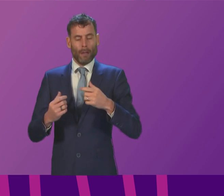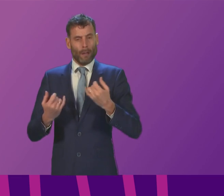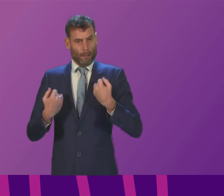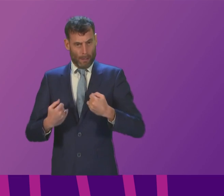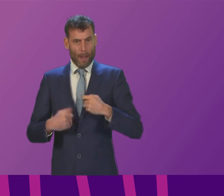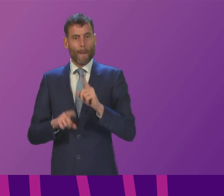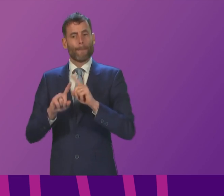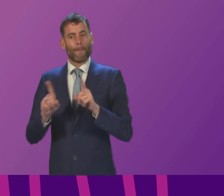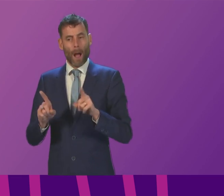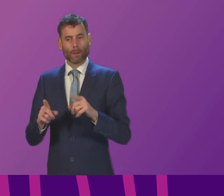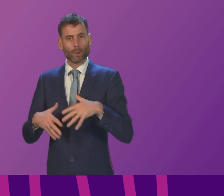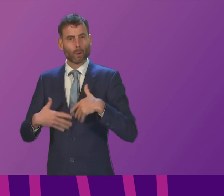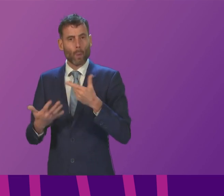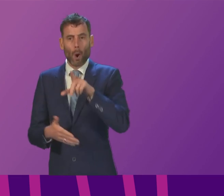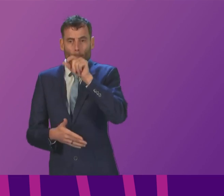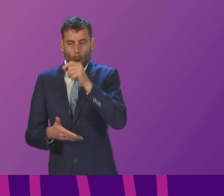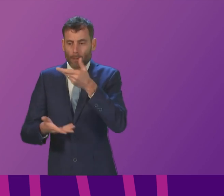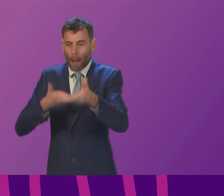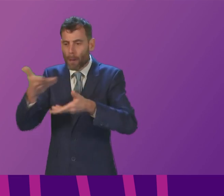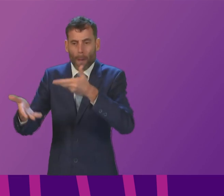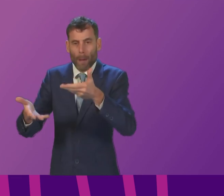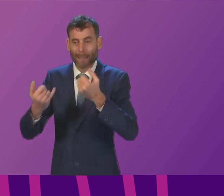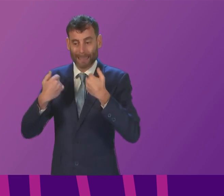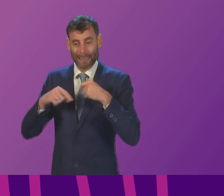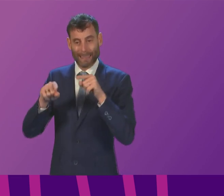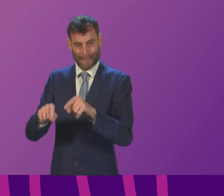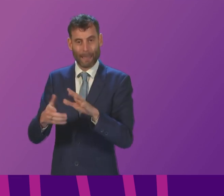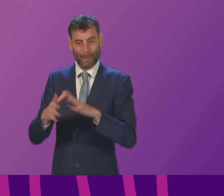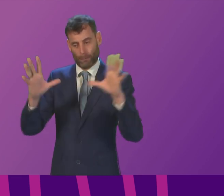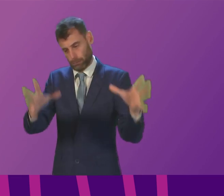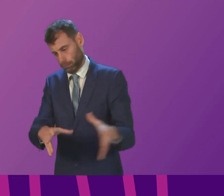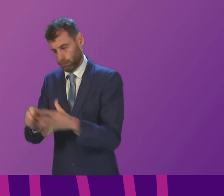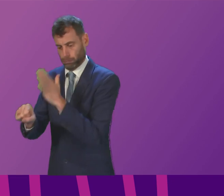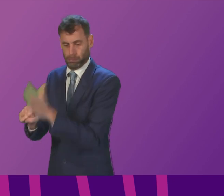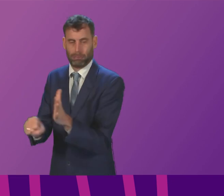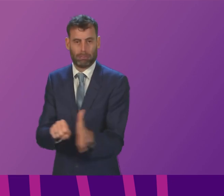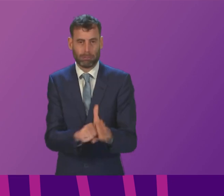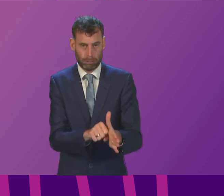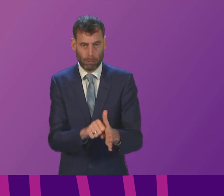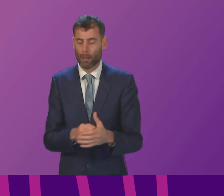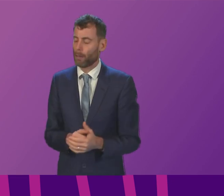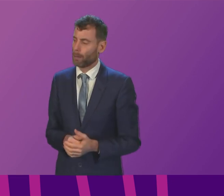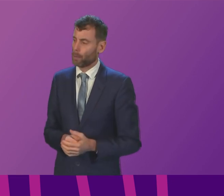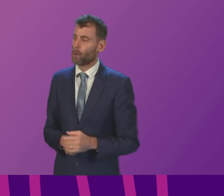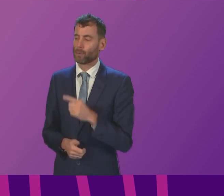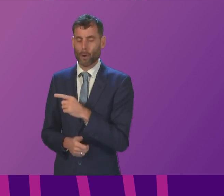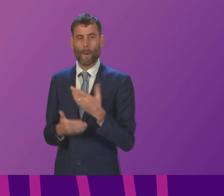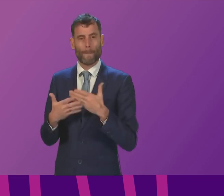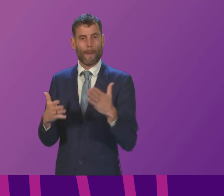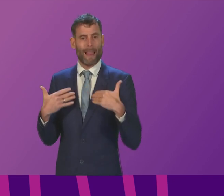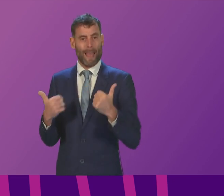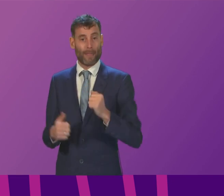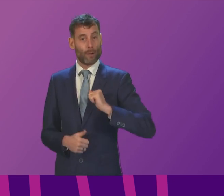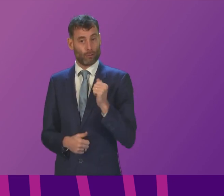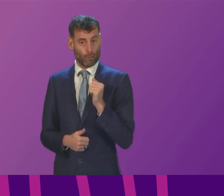restrictions have been imposed on the affected premises public health staff are liaising with others Health Protection Scotland to ensure the correct